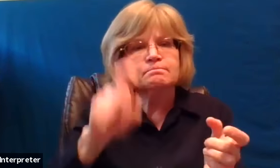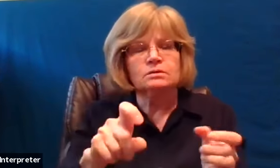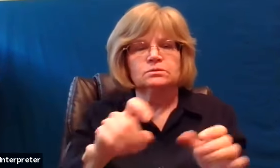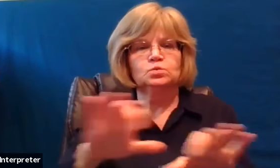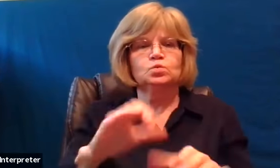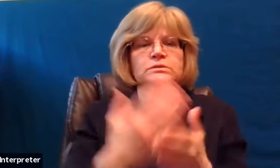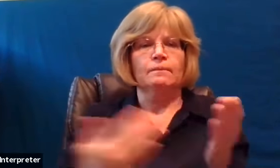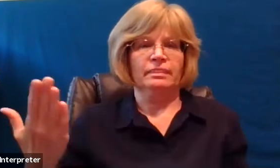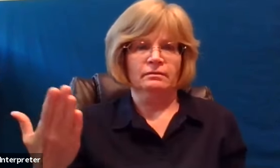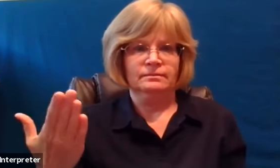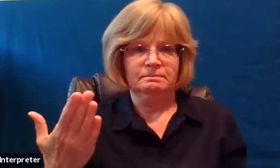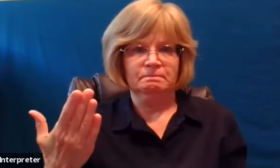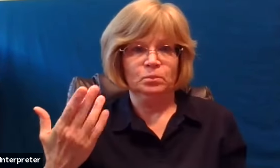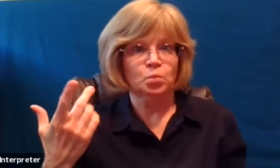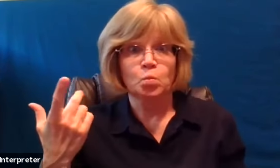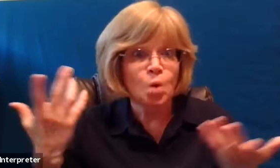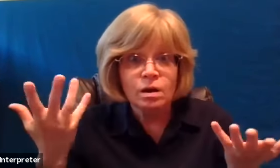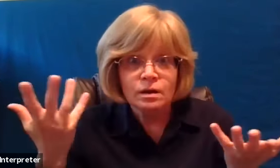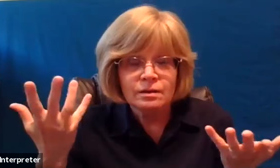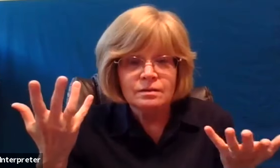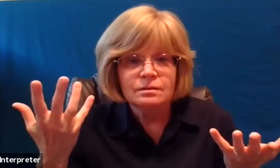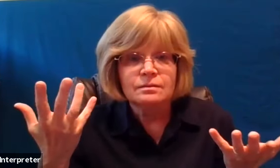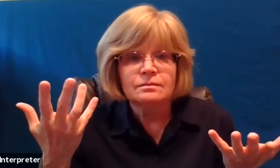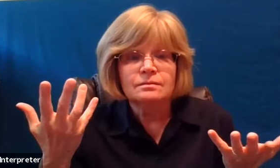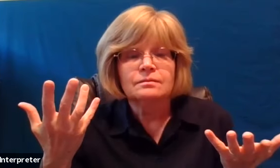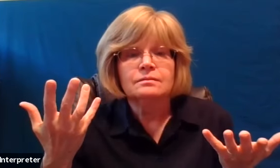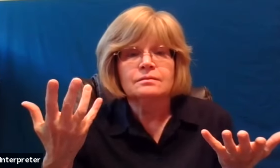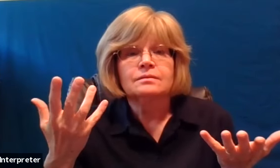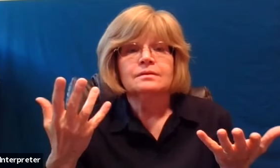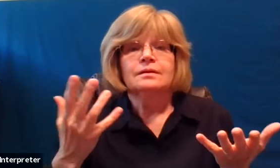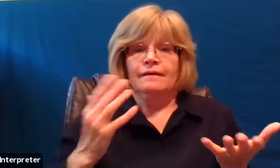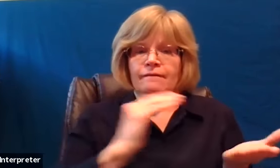what's that condition well it's based on our forgiving